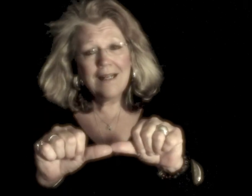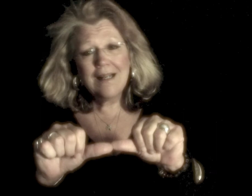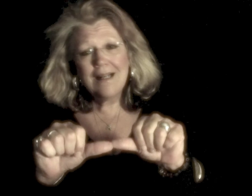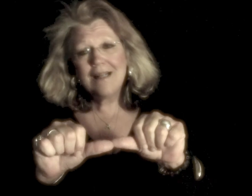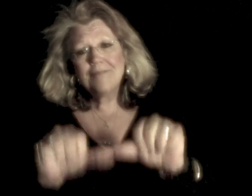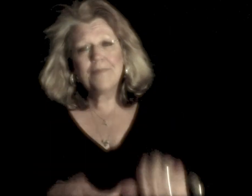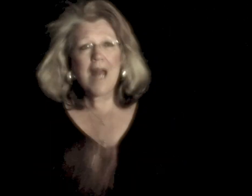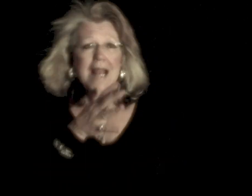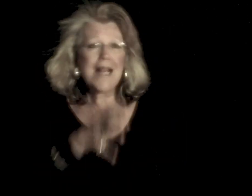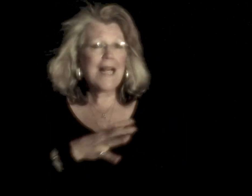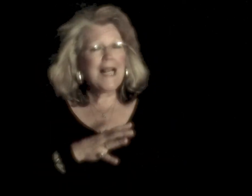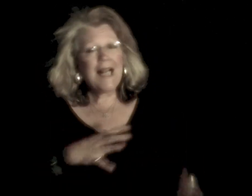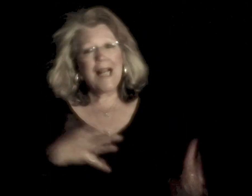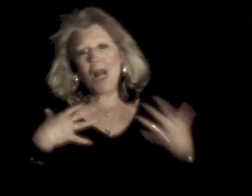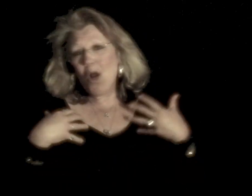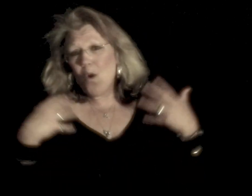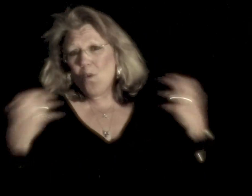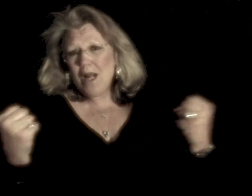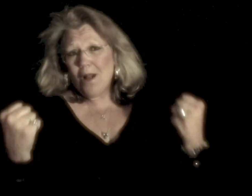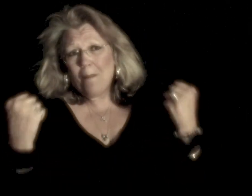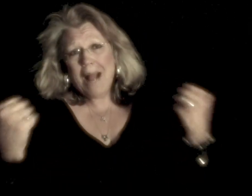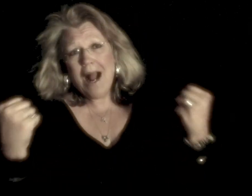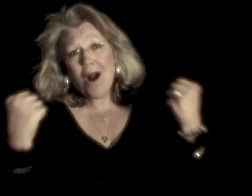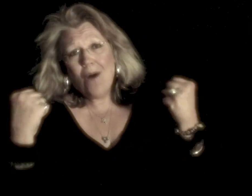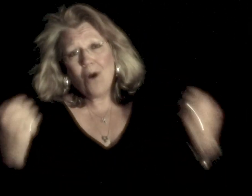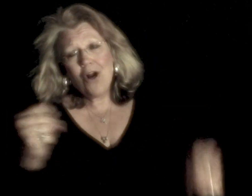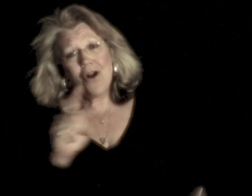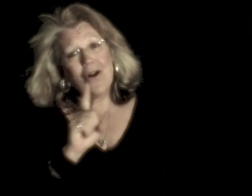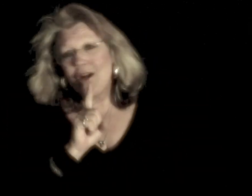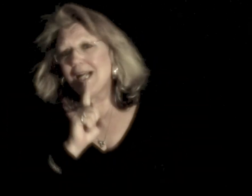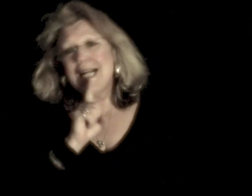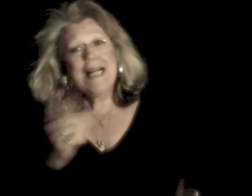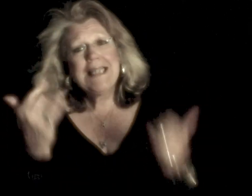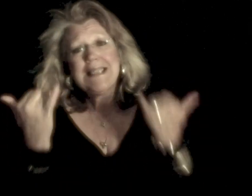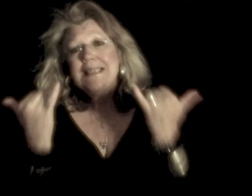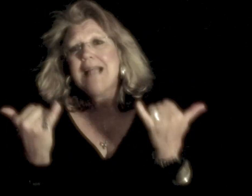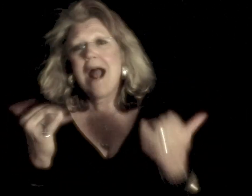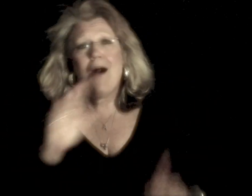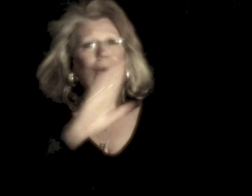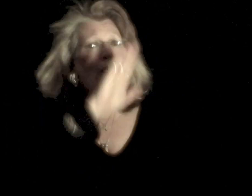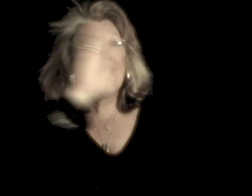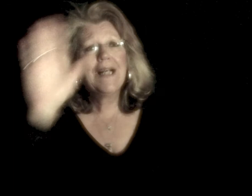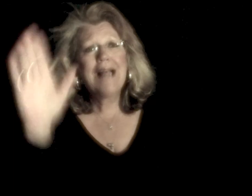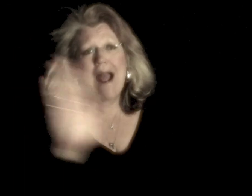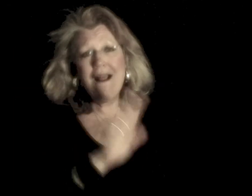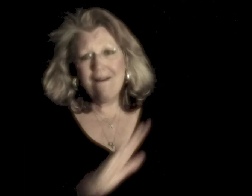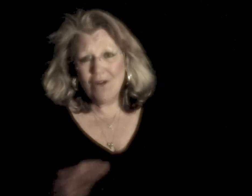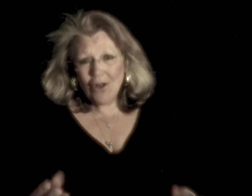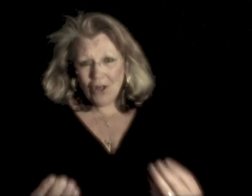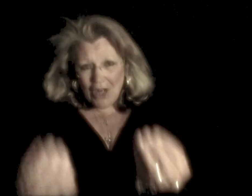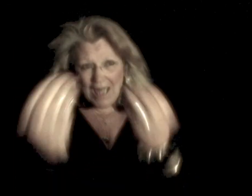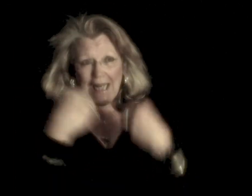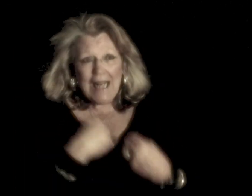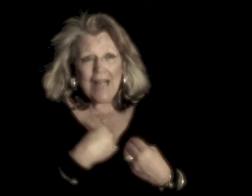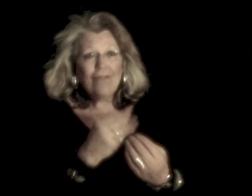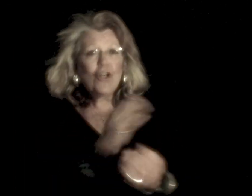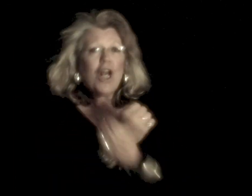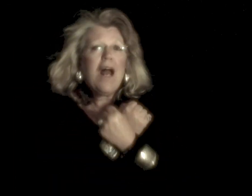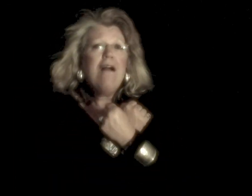Baby, where your power is mine, I'll give your